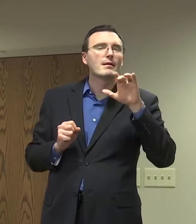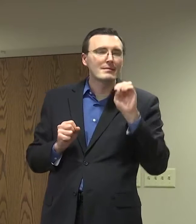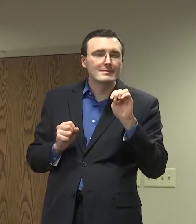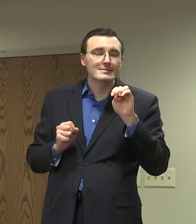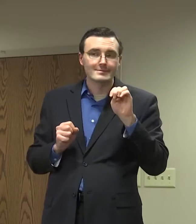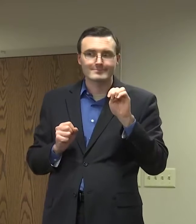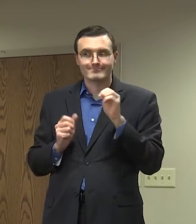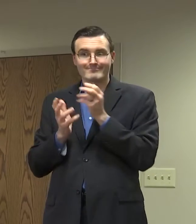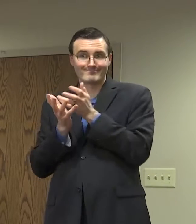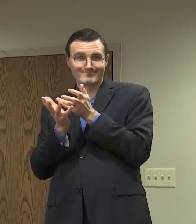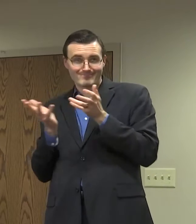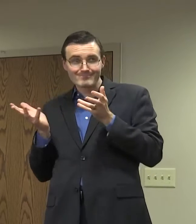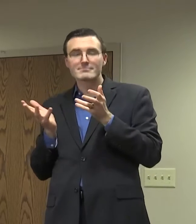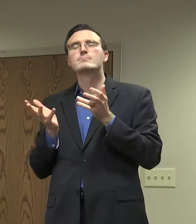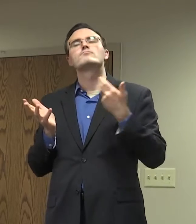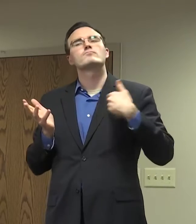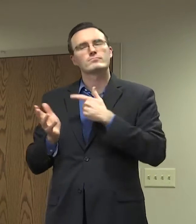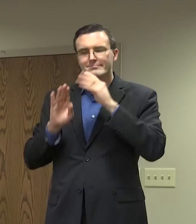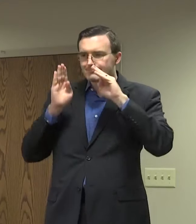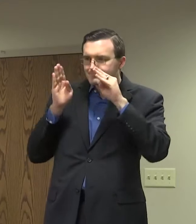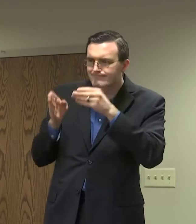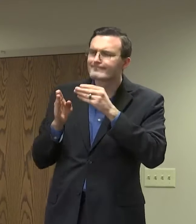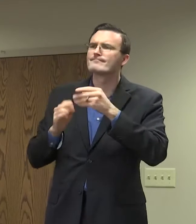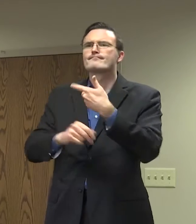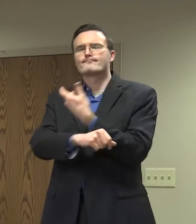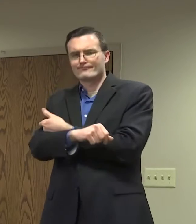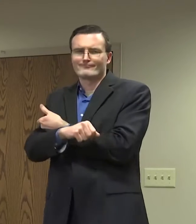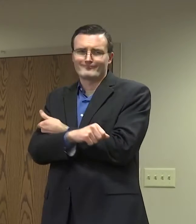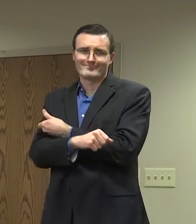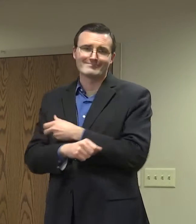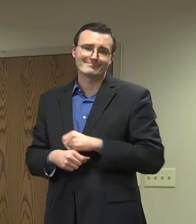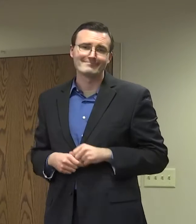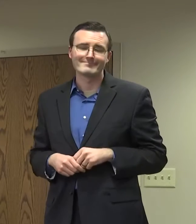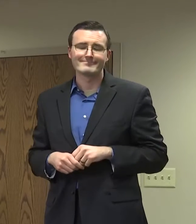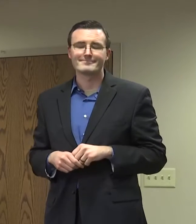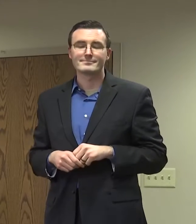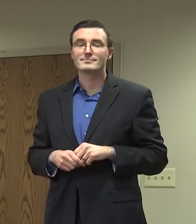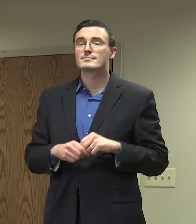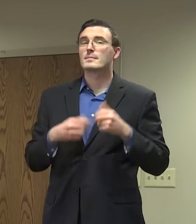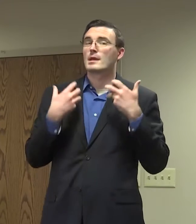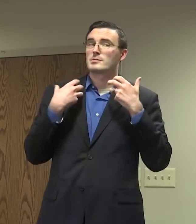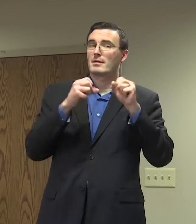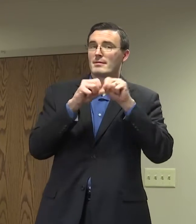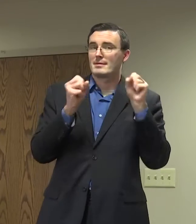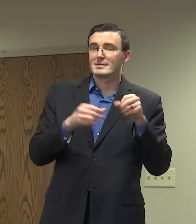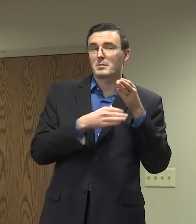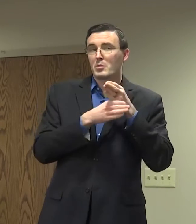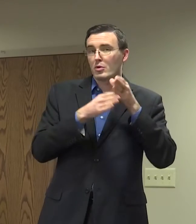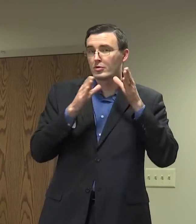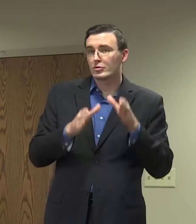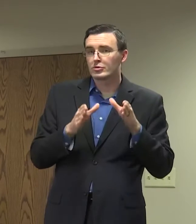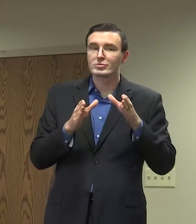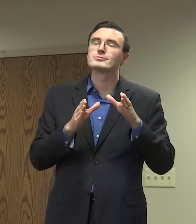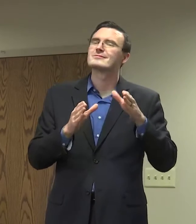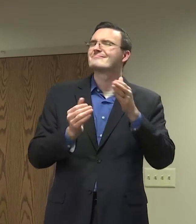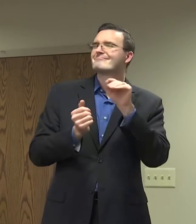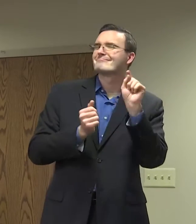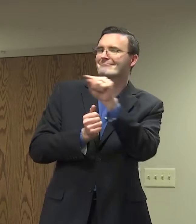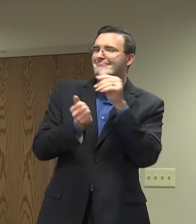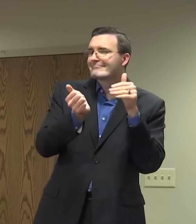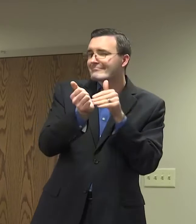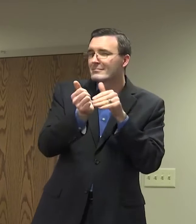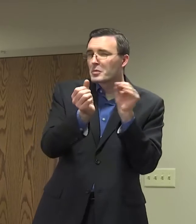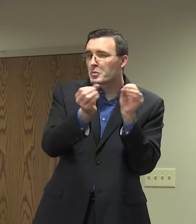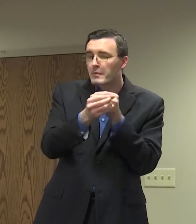our vulnerable populations. Our health system partners will focus on their enrolled patients 65 years of age and older.